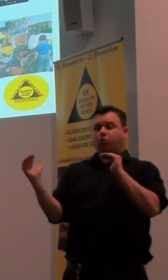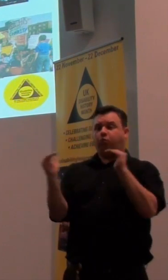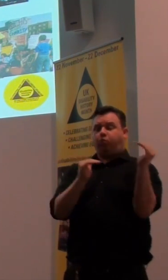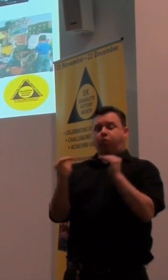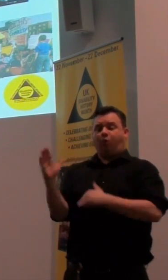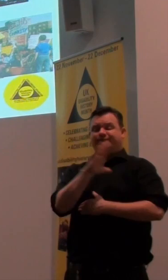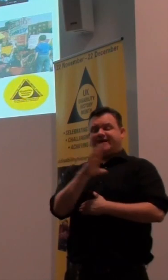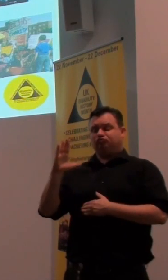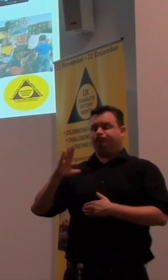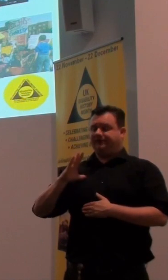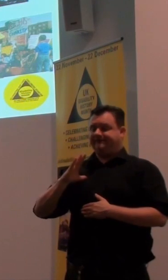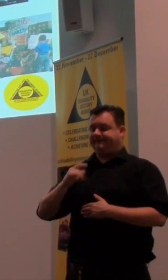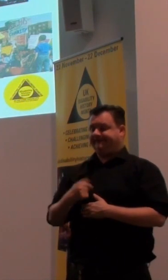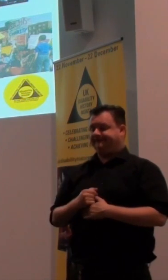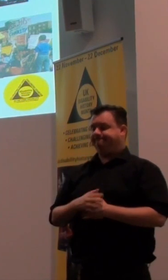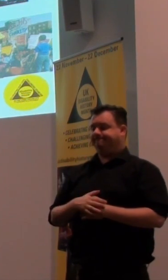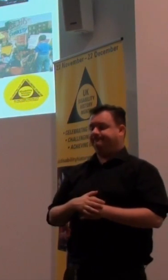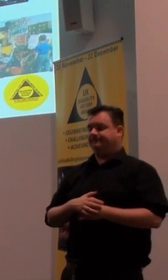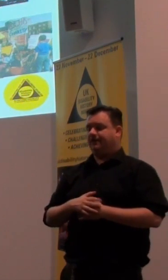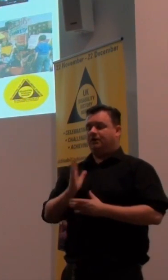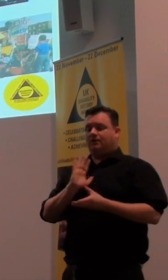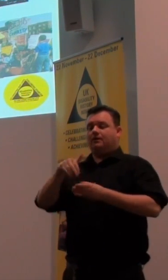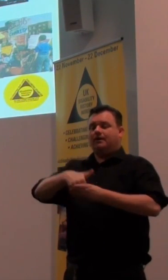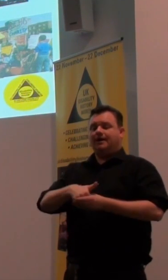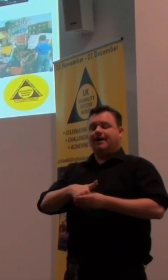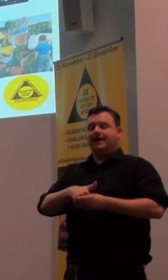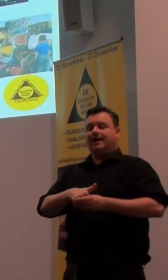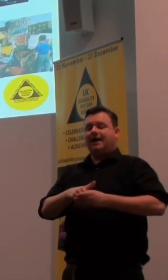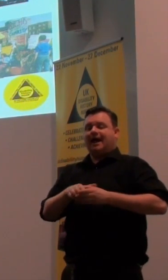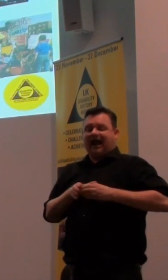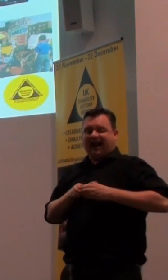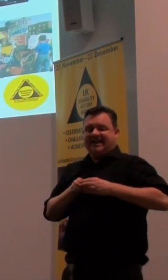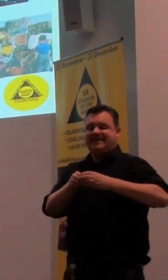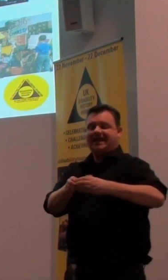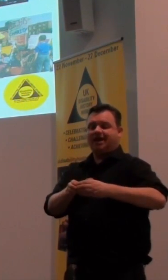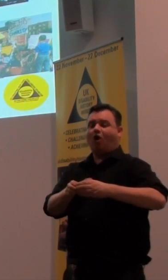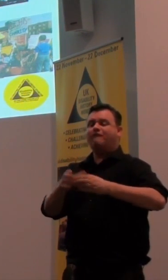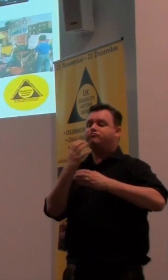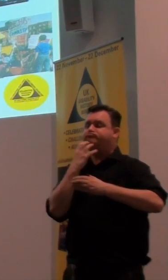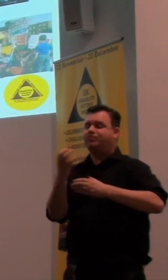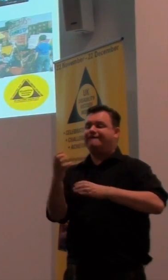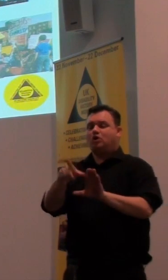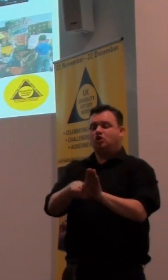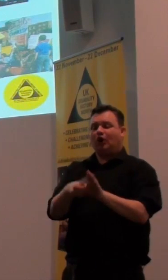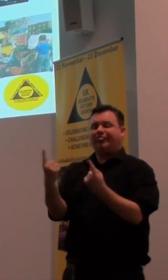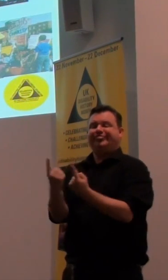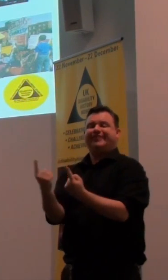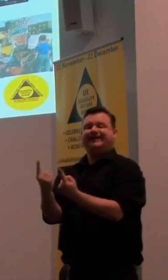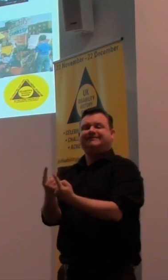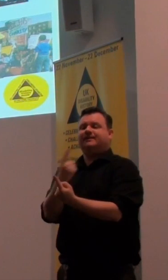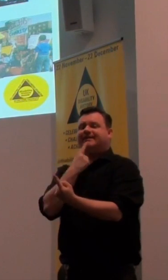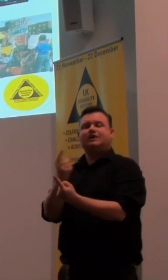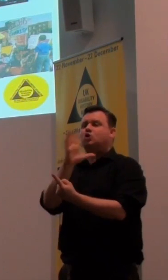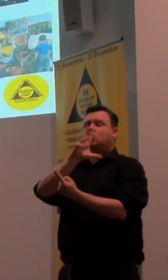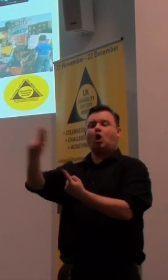refused to be called and join something called the League of the Brave Young Things, and said, no, we are handicapped, because at that